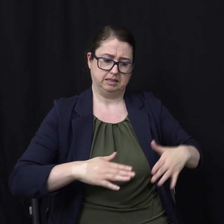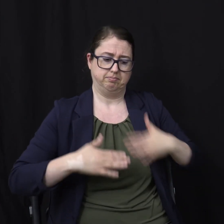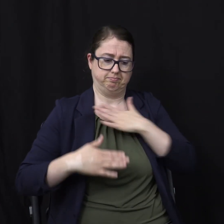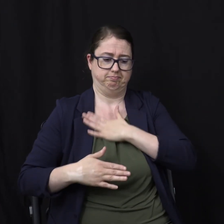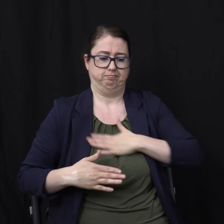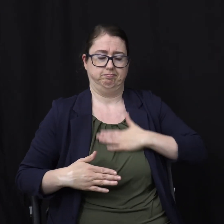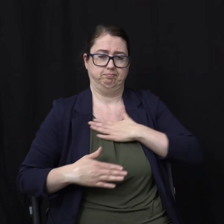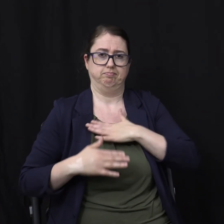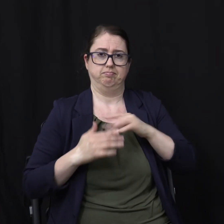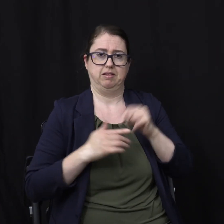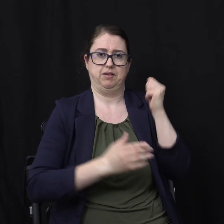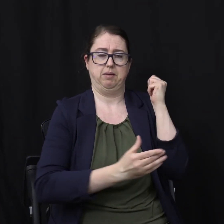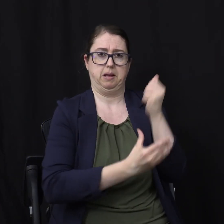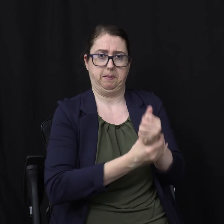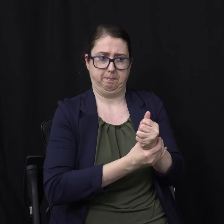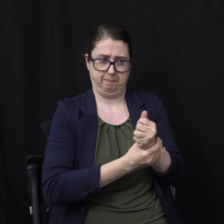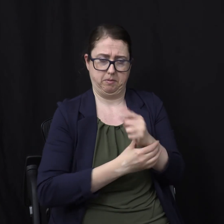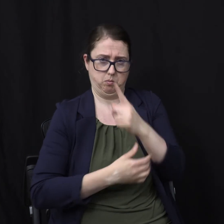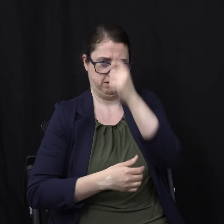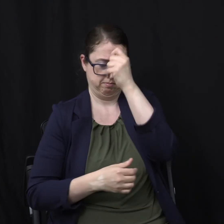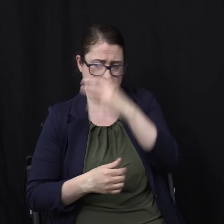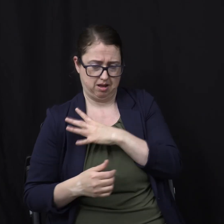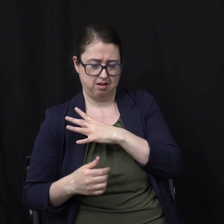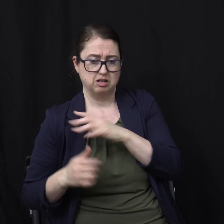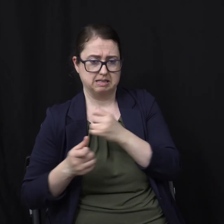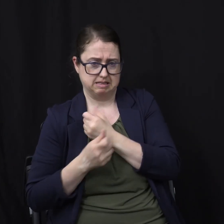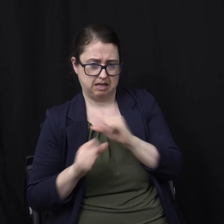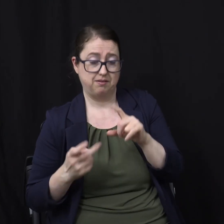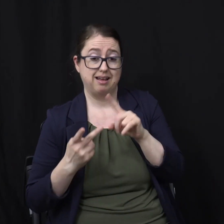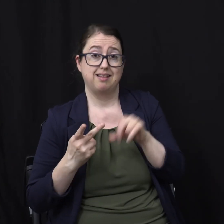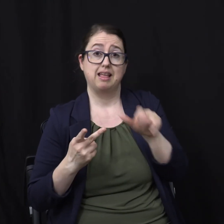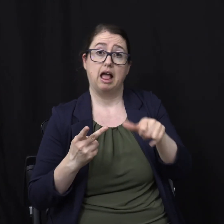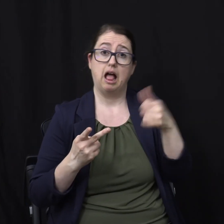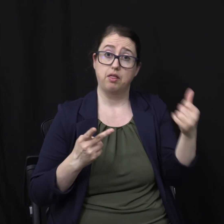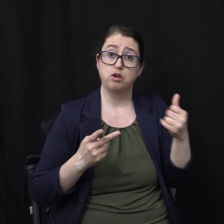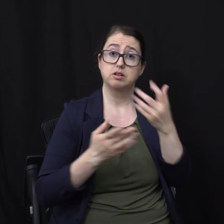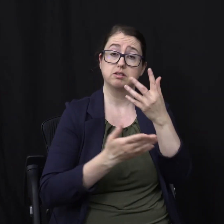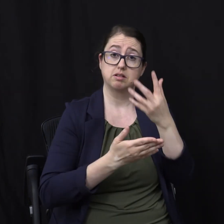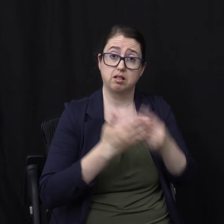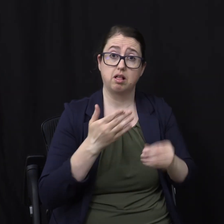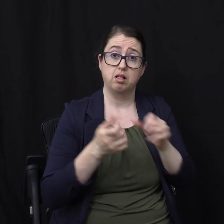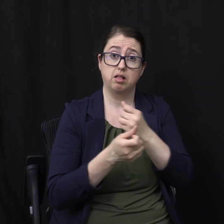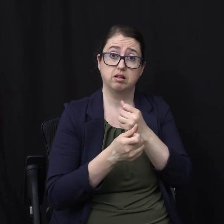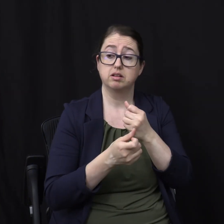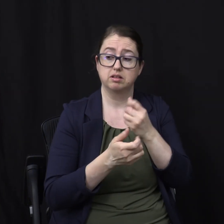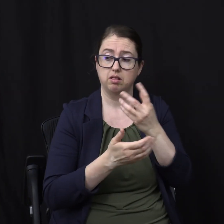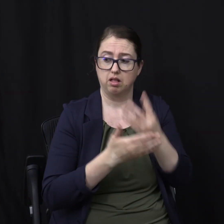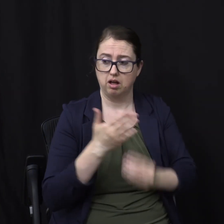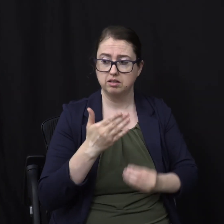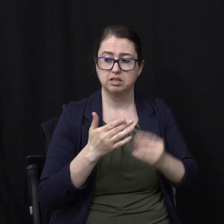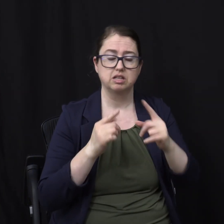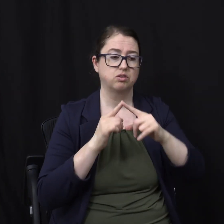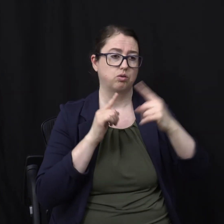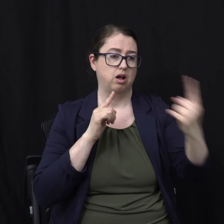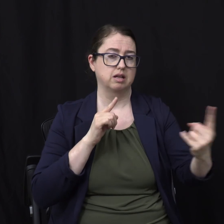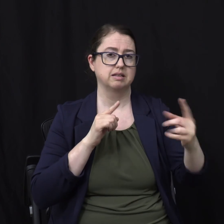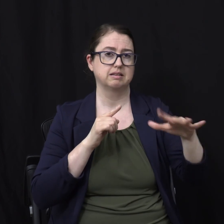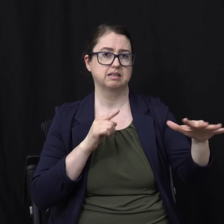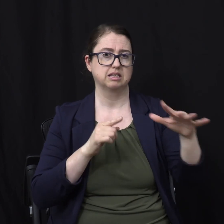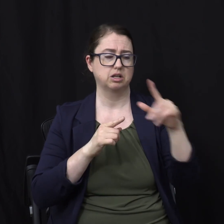Abraham And the one who's lost Is across a chasm And they're talking To each other Right there And